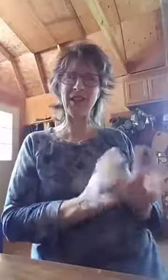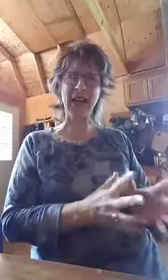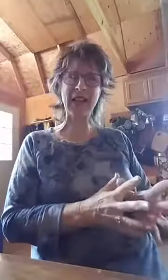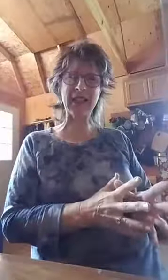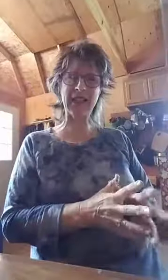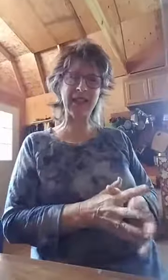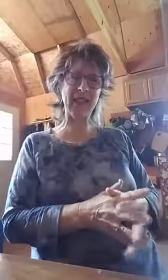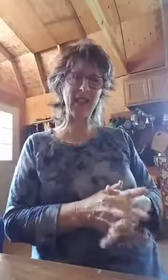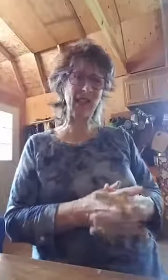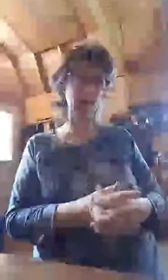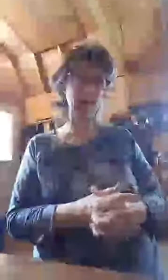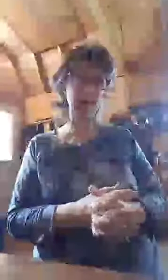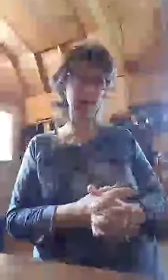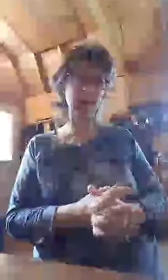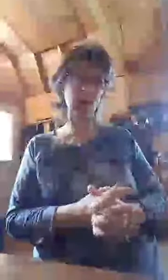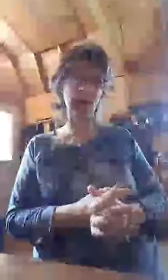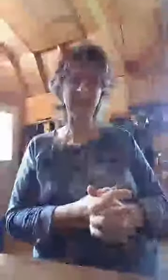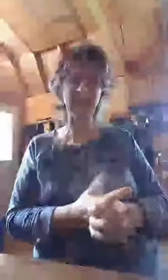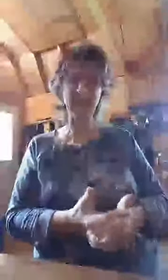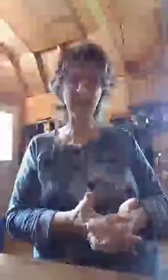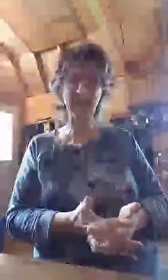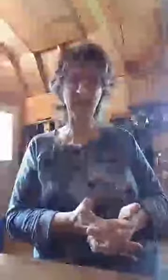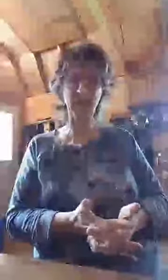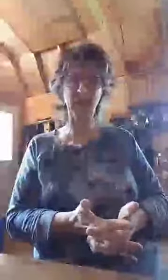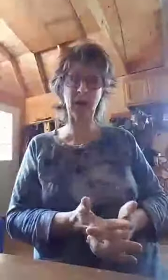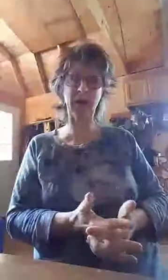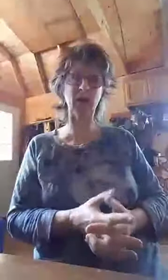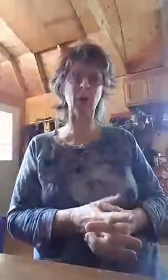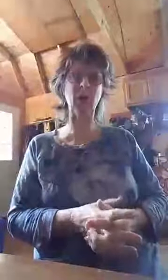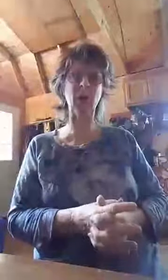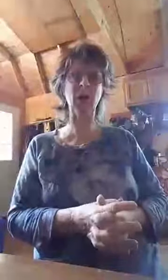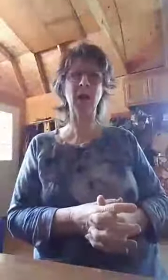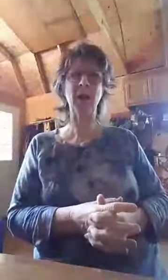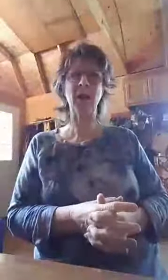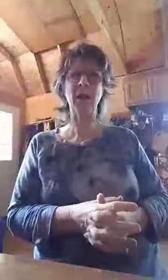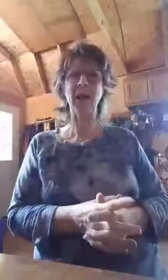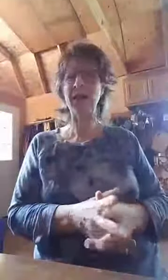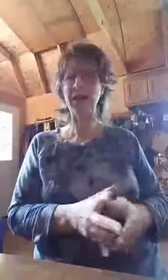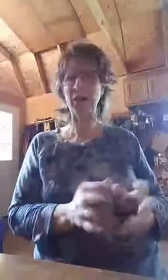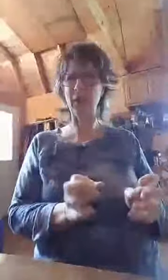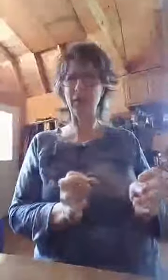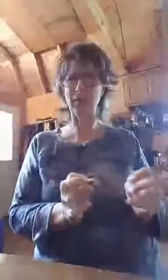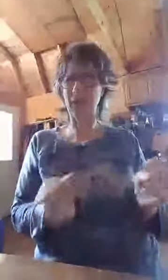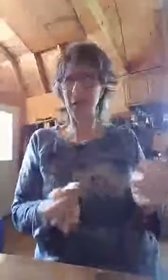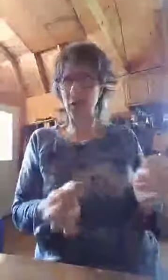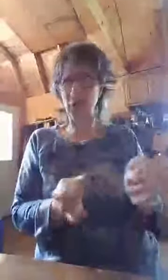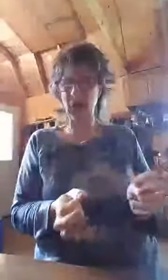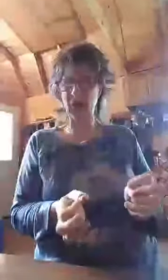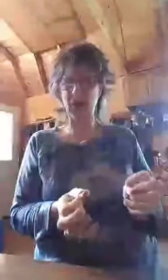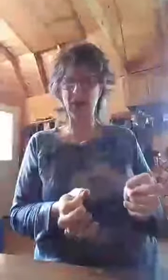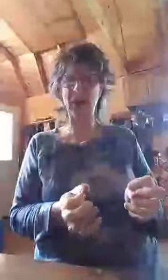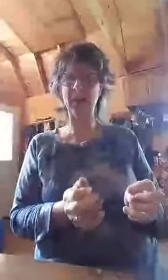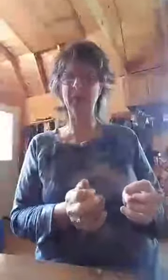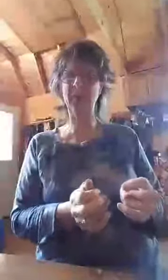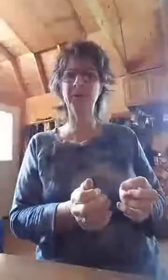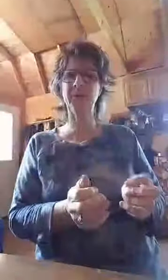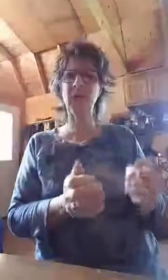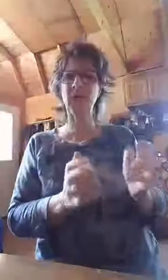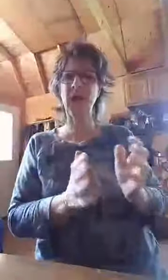scientists say that we only use like 10% of our brain or even like one third of our brain. So